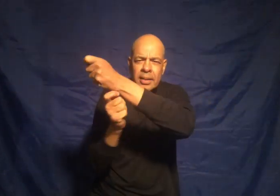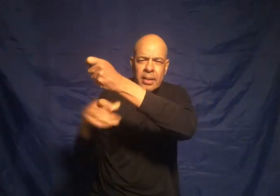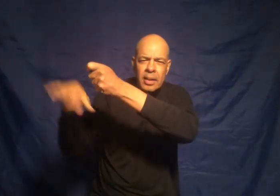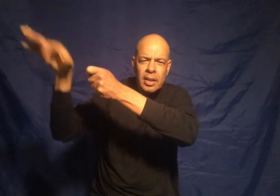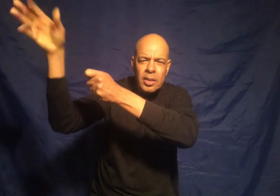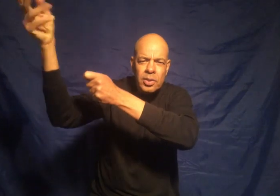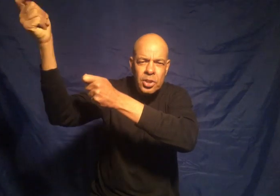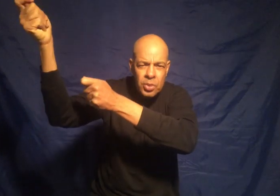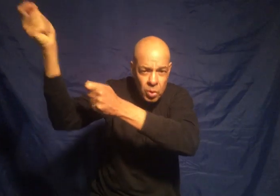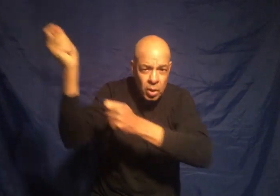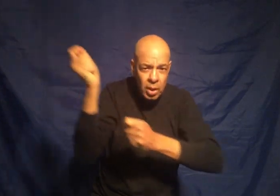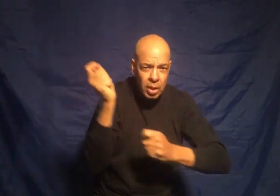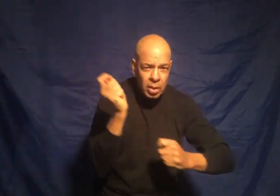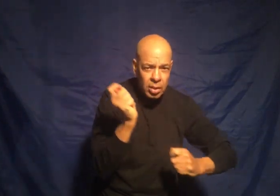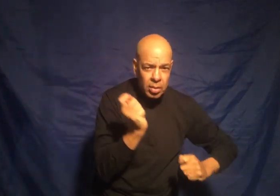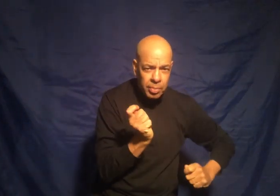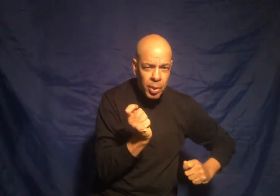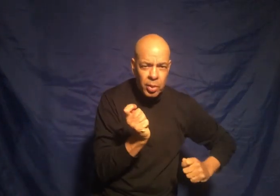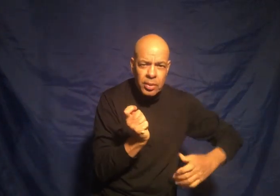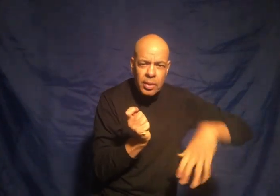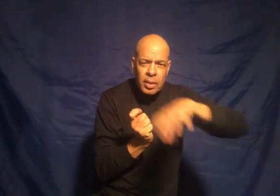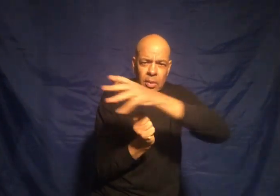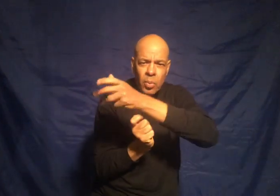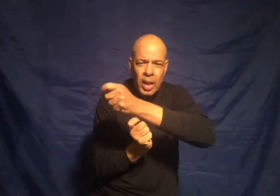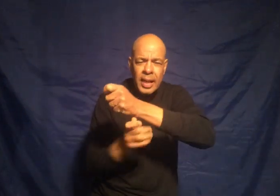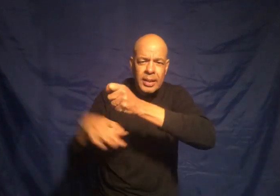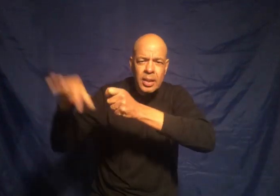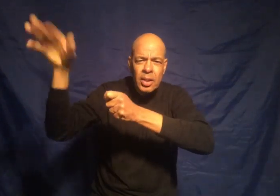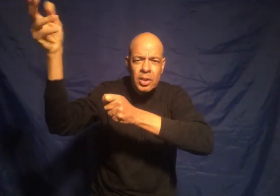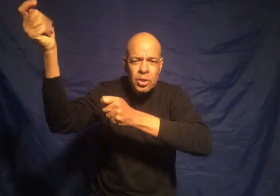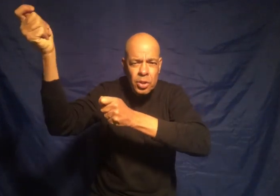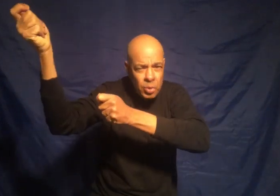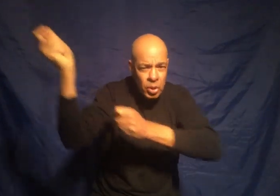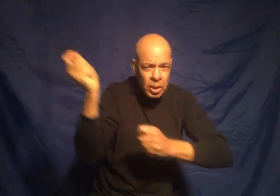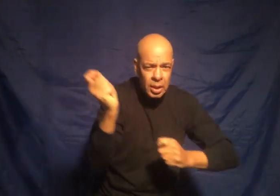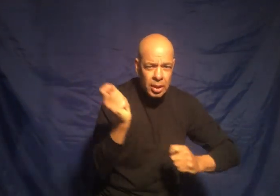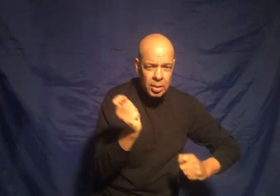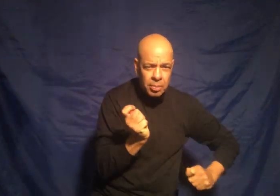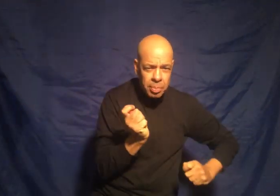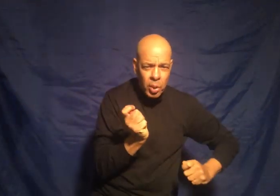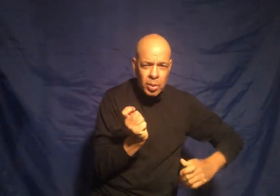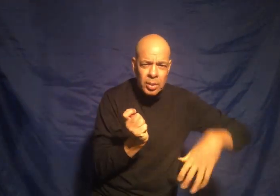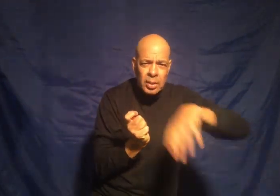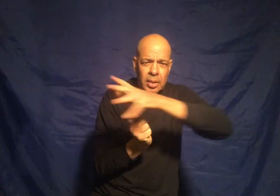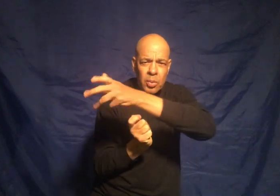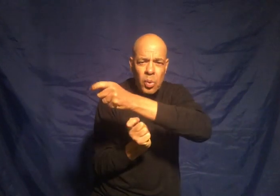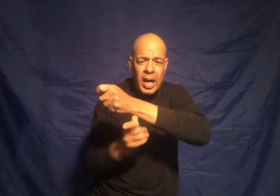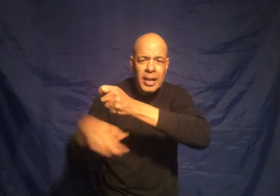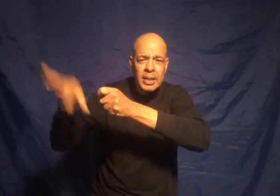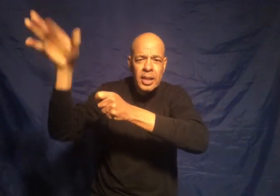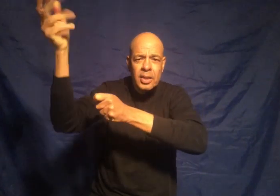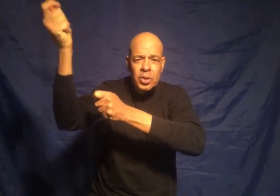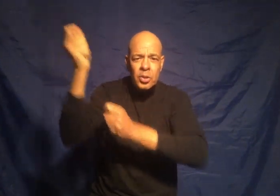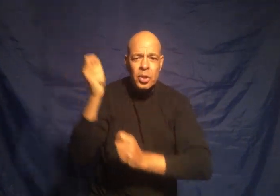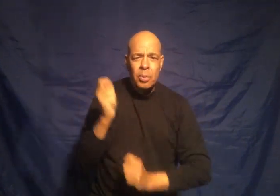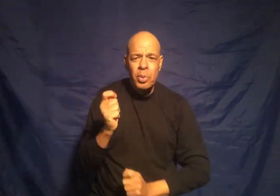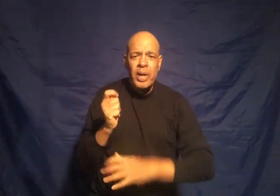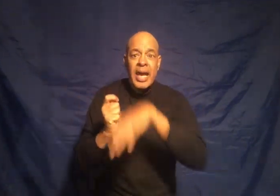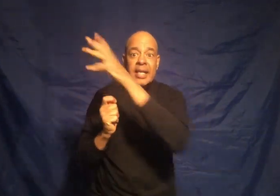two pull one two pull one two pull any